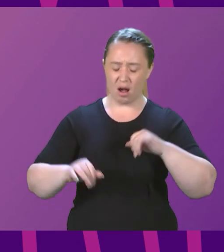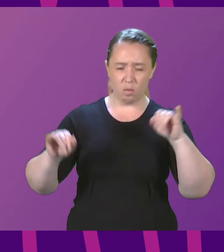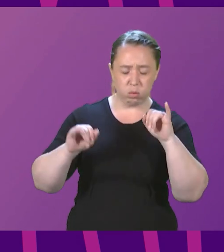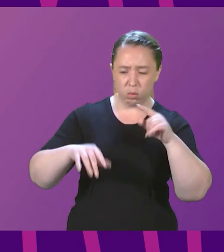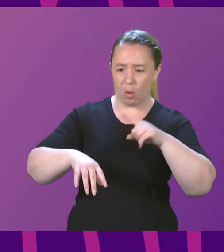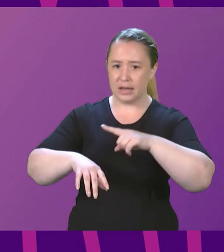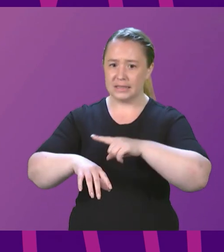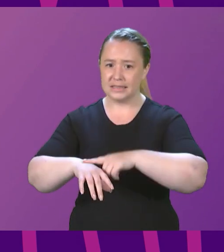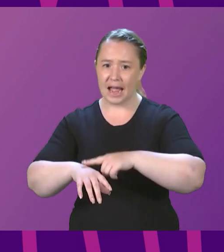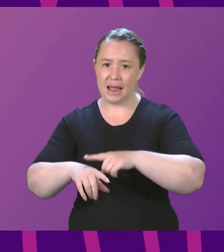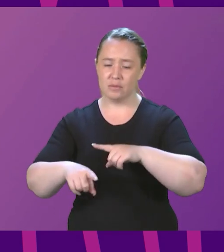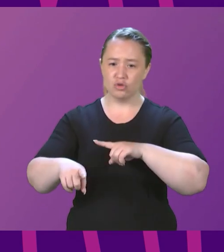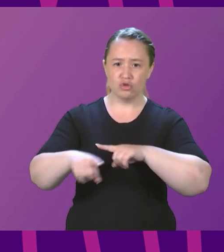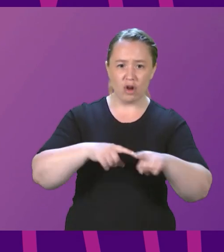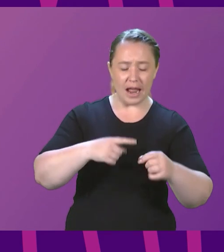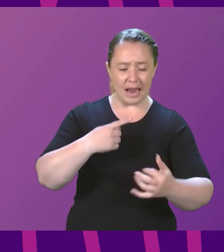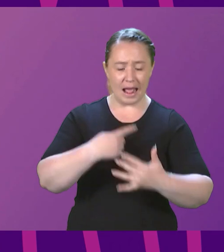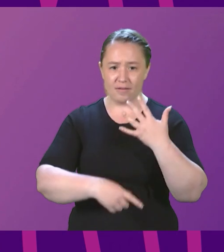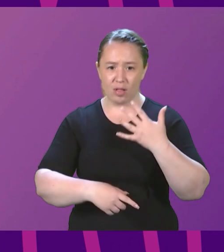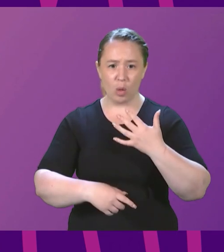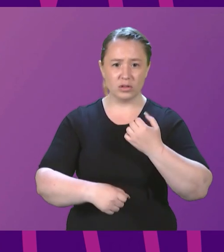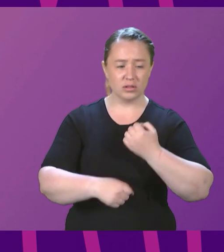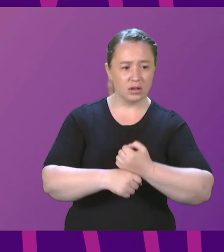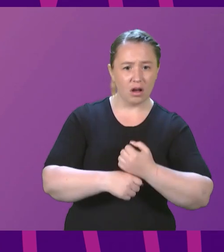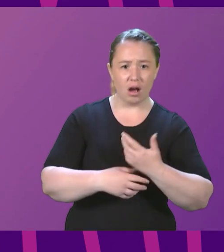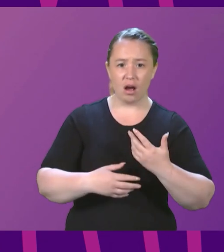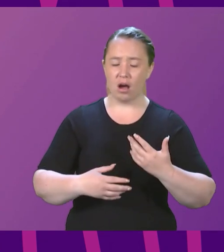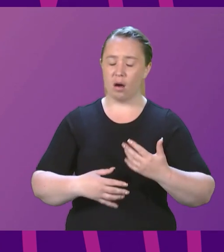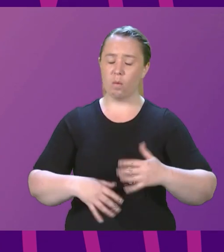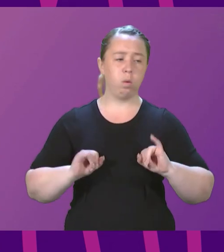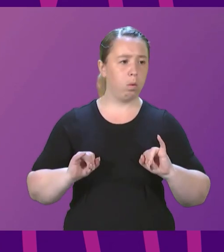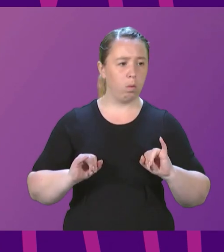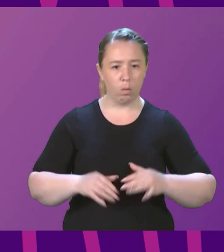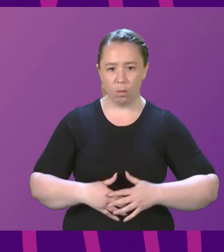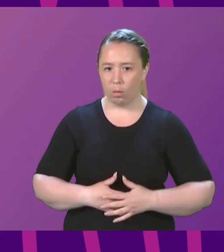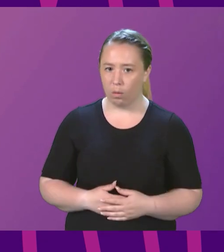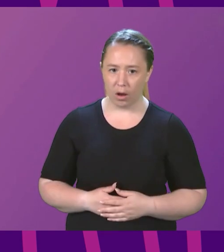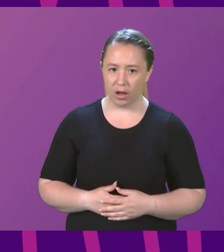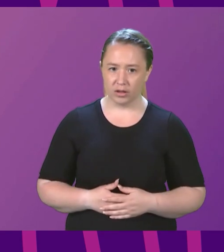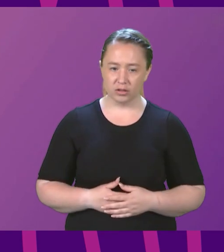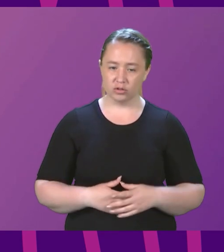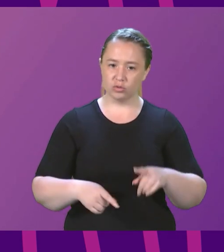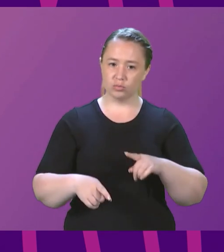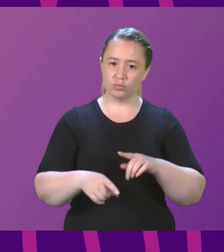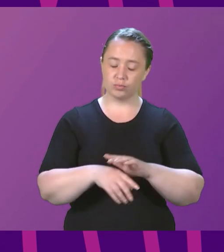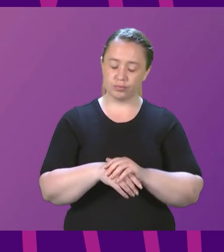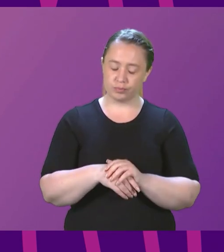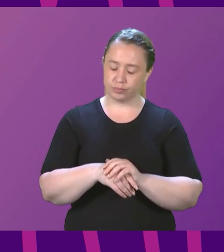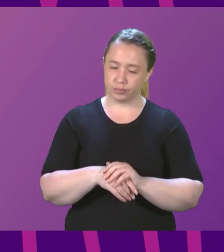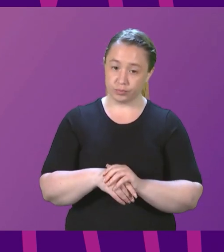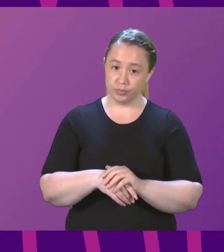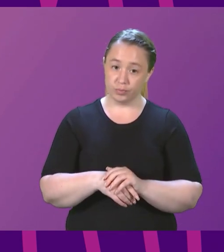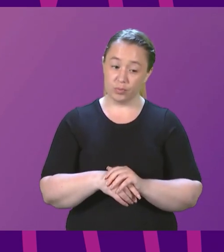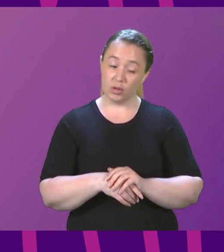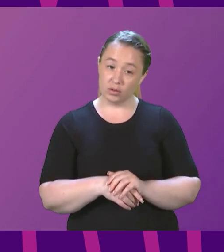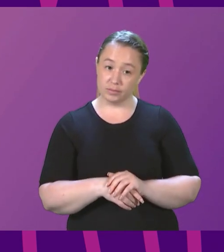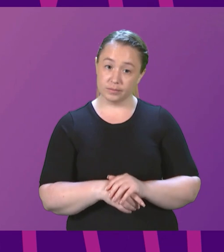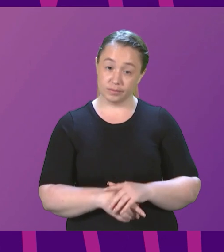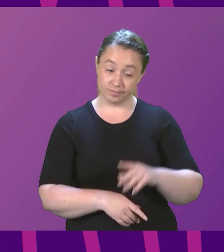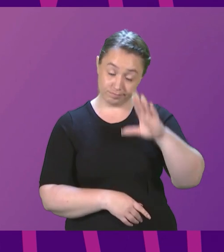are living through for our own political ends. But I tell you this,